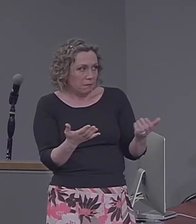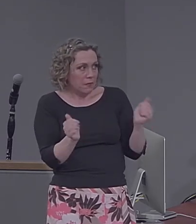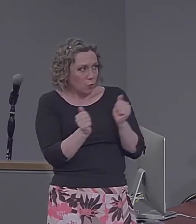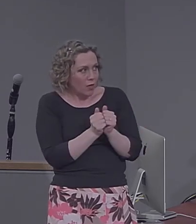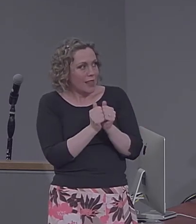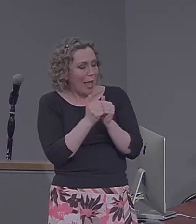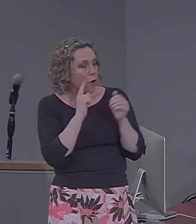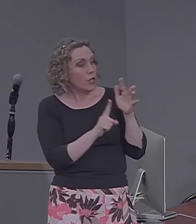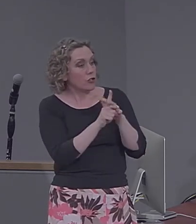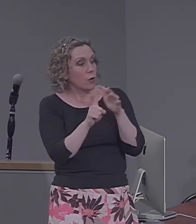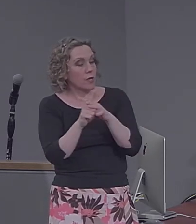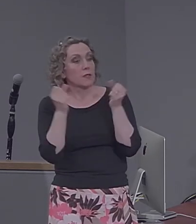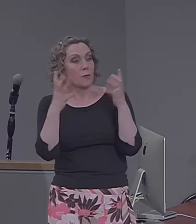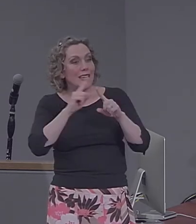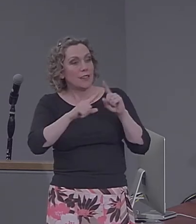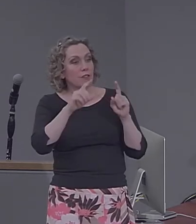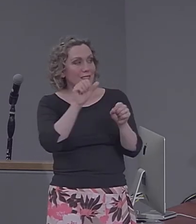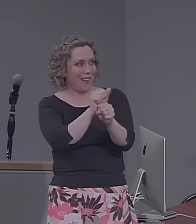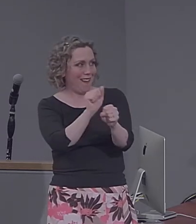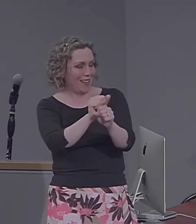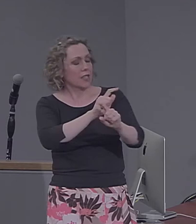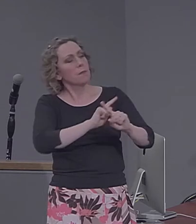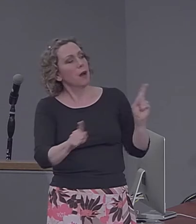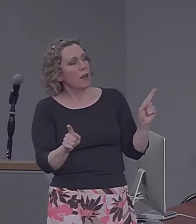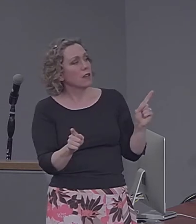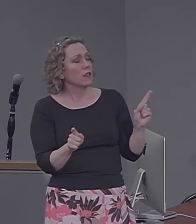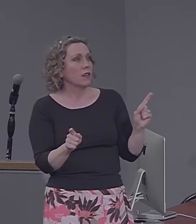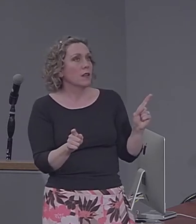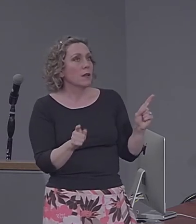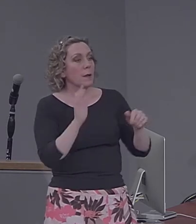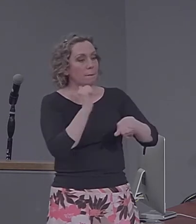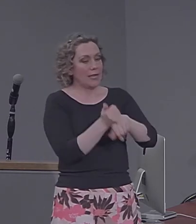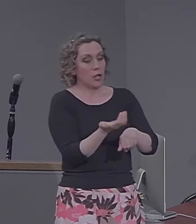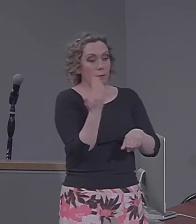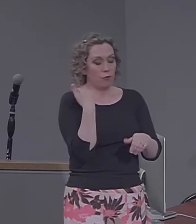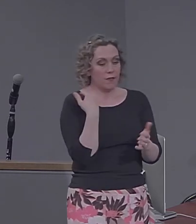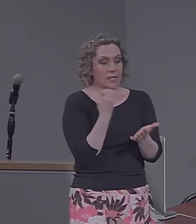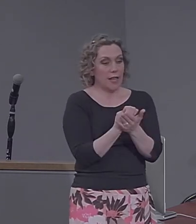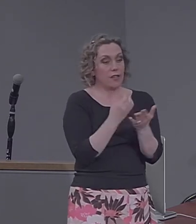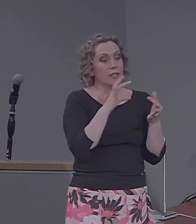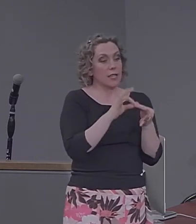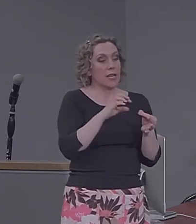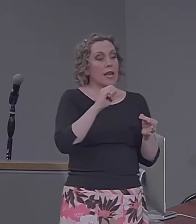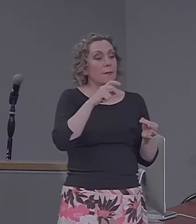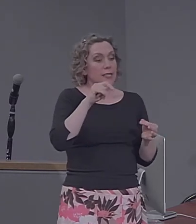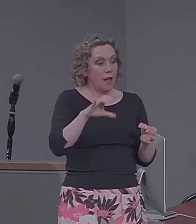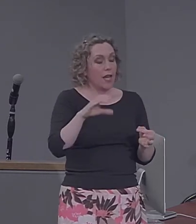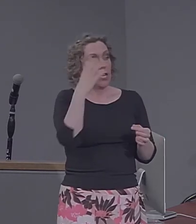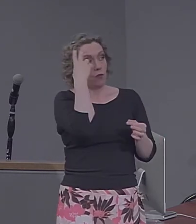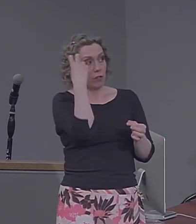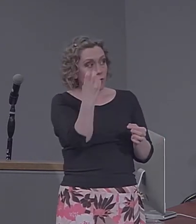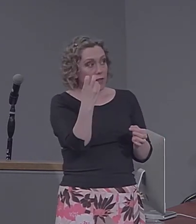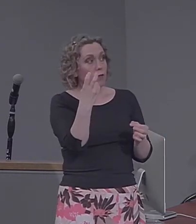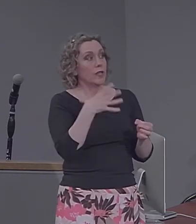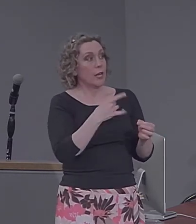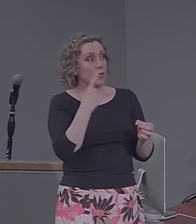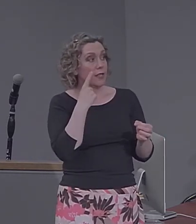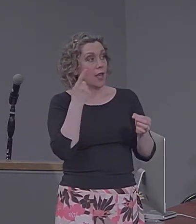many tasks. But in light of the previous evidence linking to episodic retrieval, we wanted to say under these conditions, could we get a selective